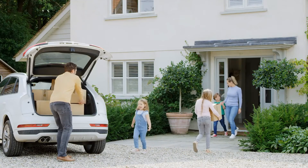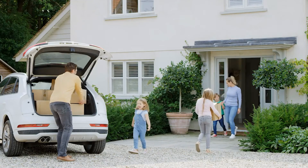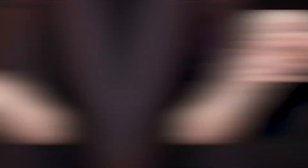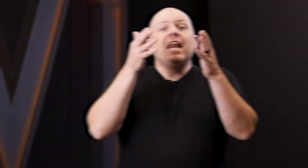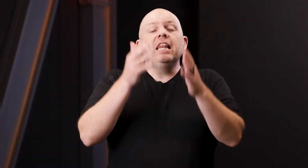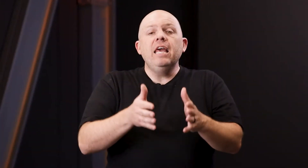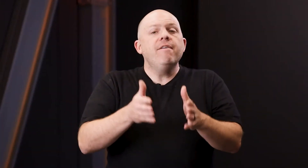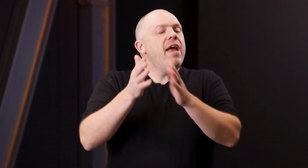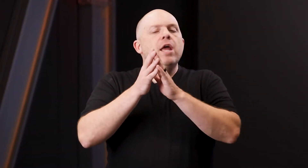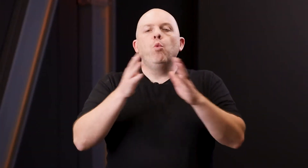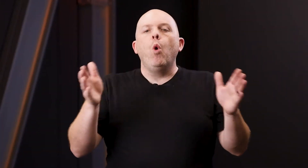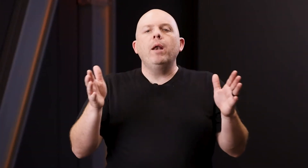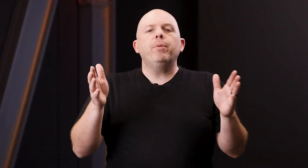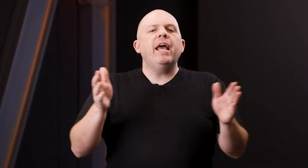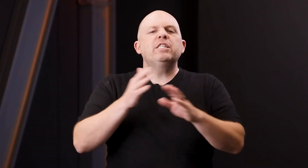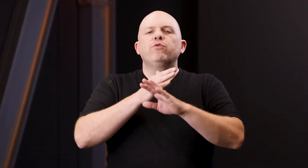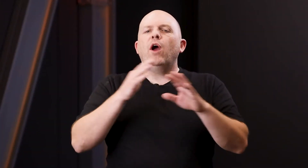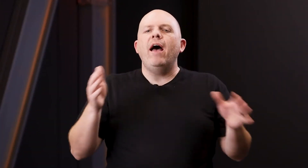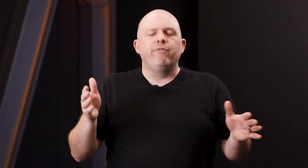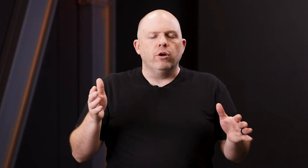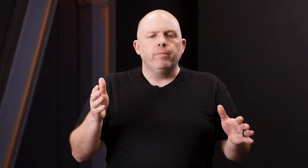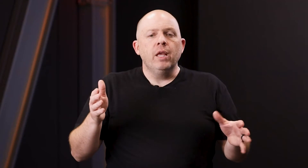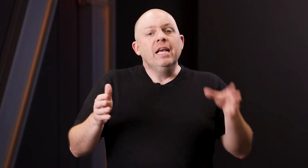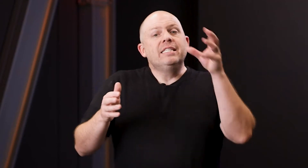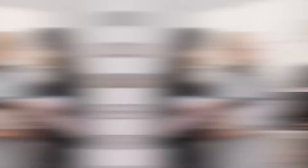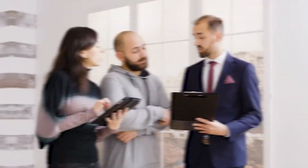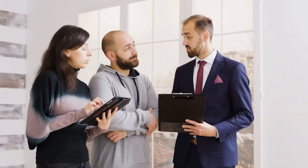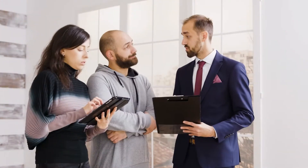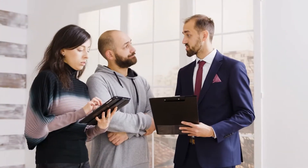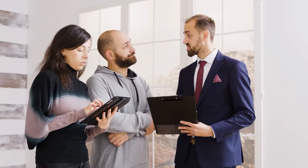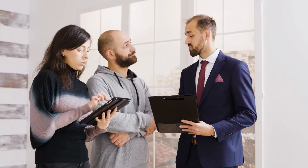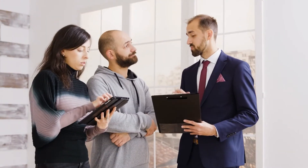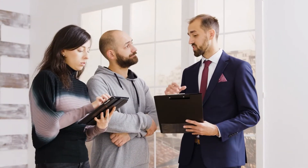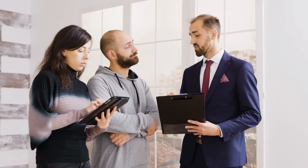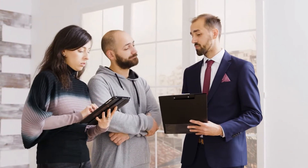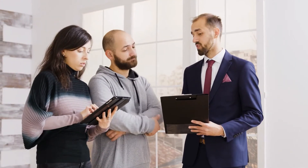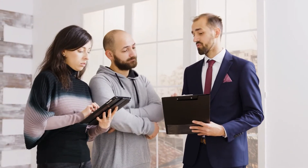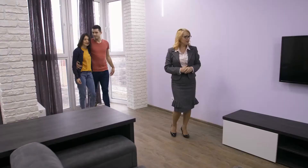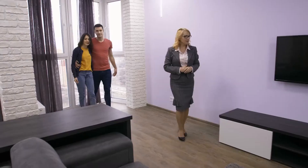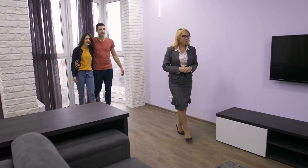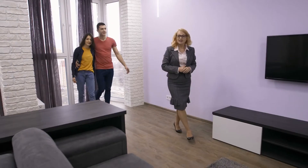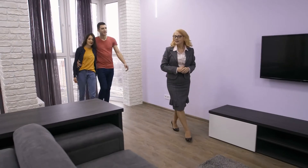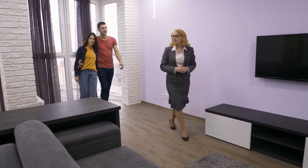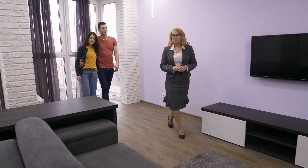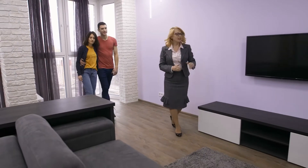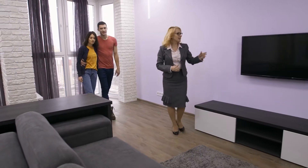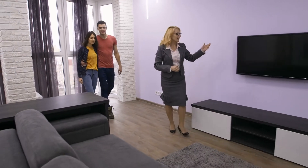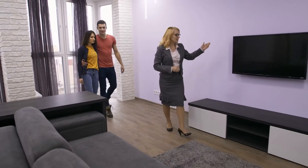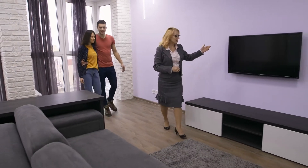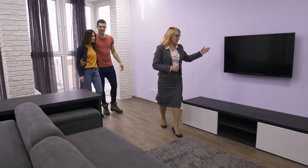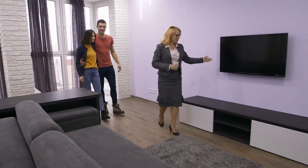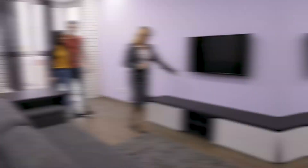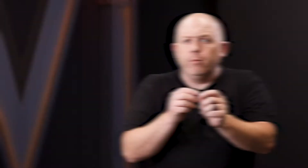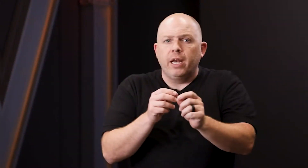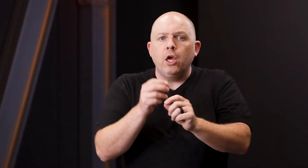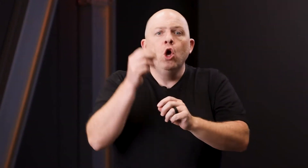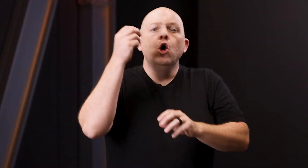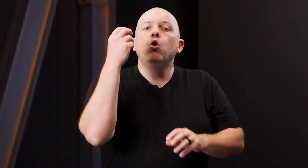and live in one place forever. Someday investors are usually hardworking employee types who trade time for money, who